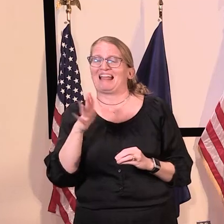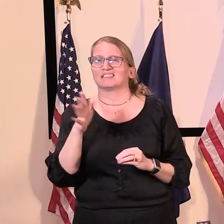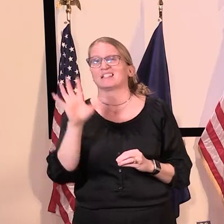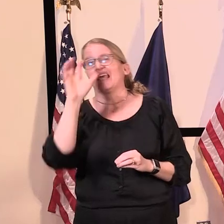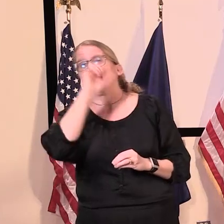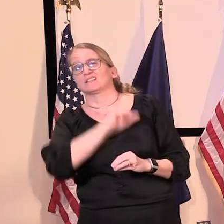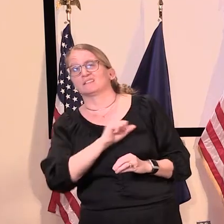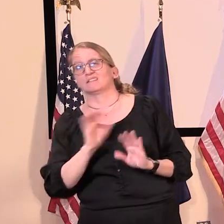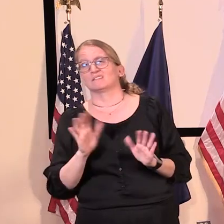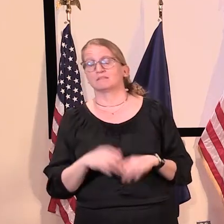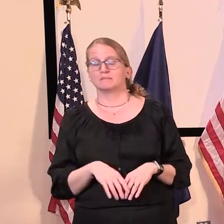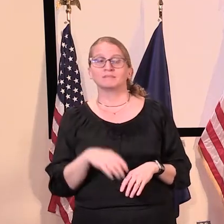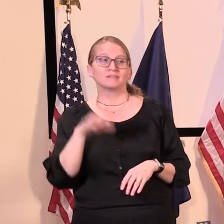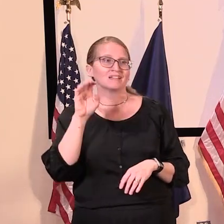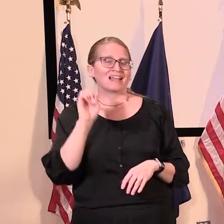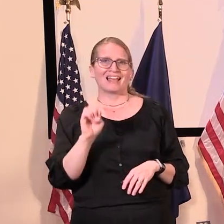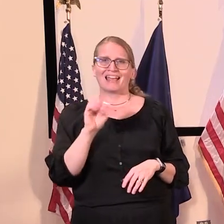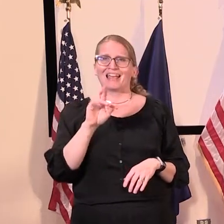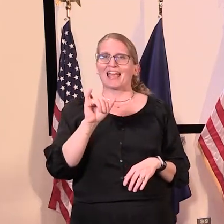Erin Digger.